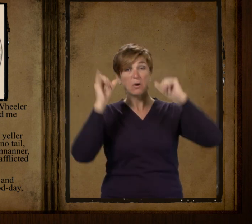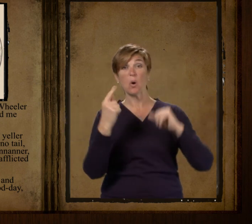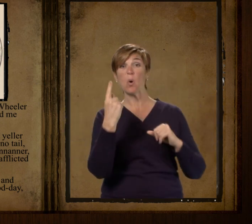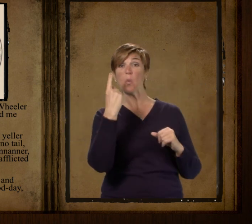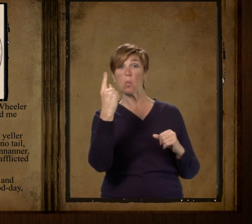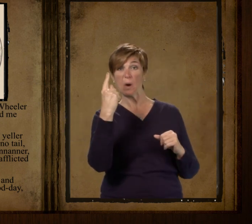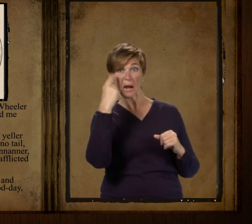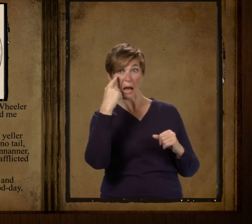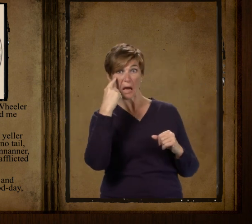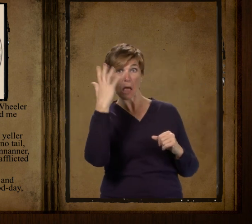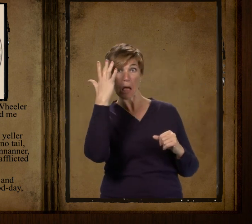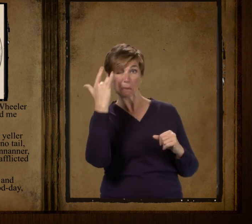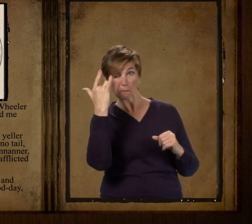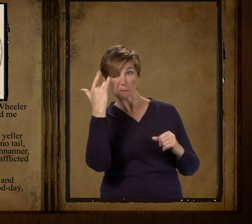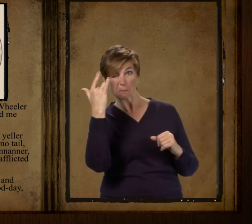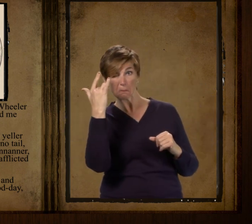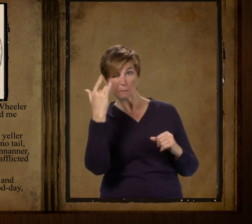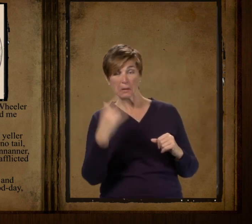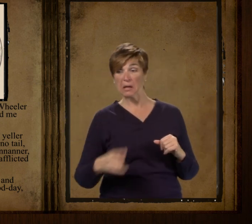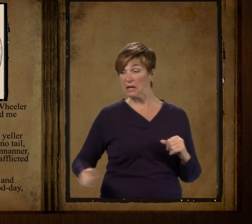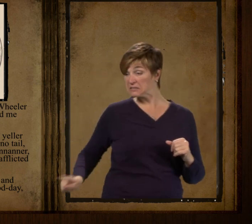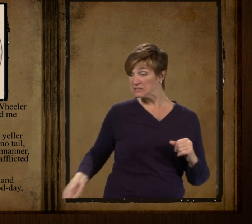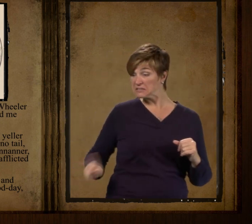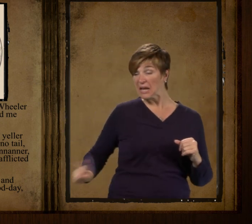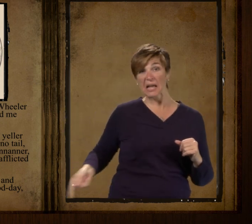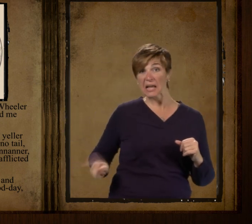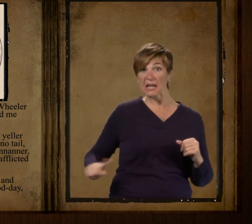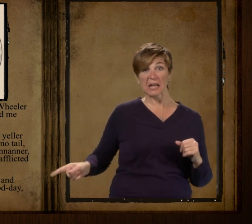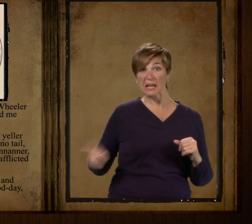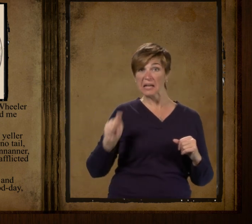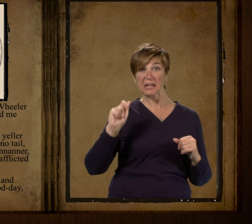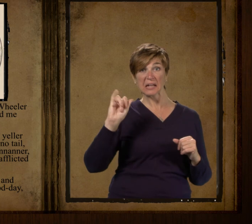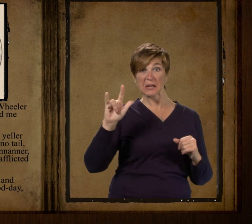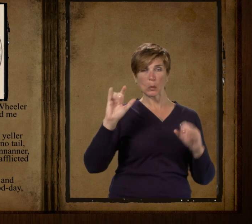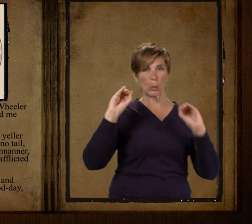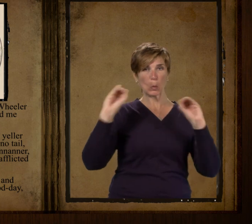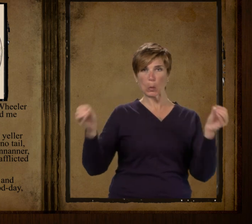tail only just a short stump like a banana and